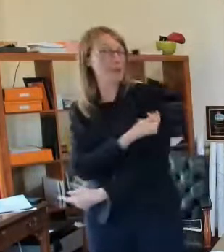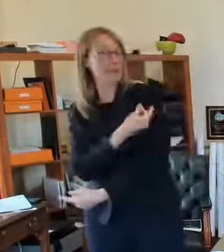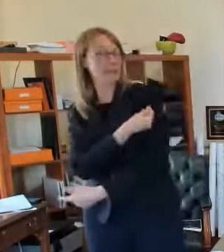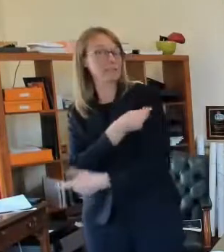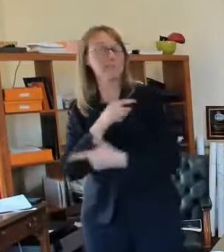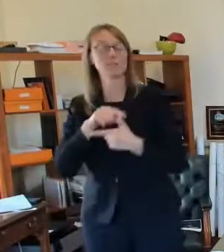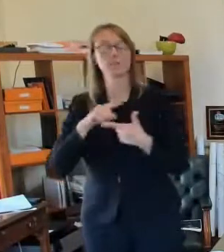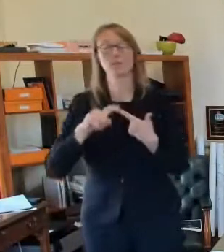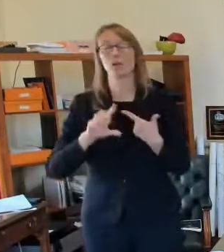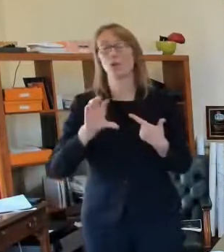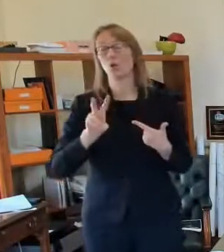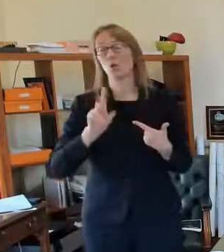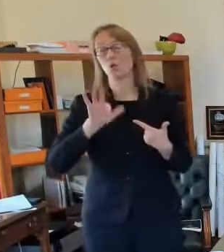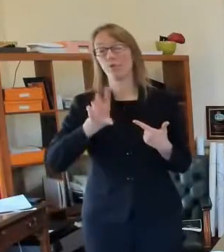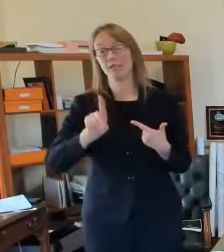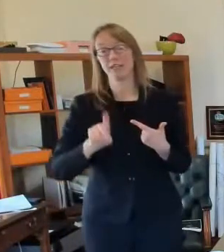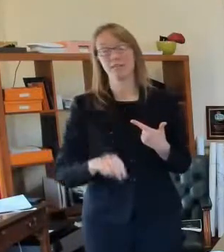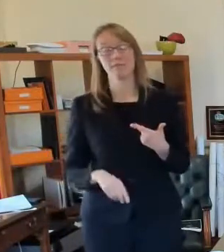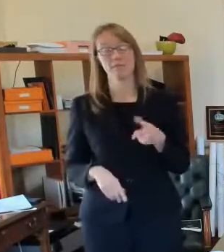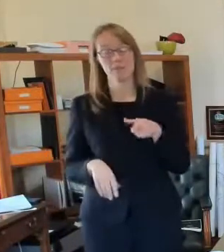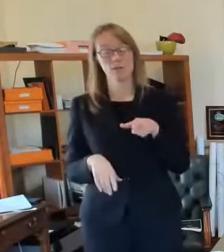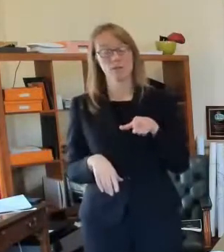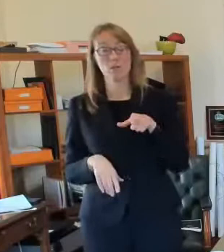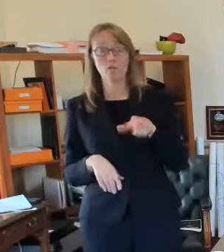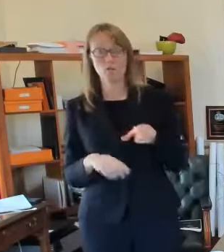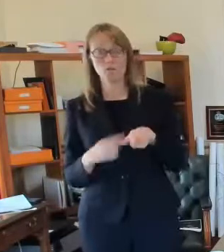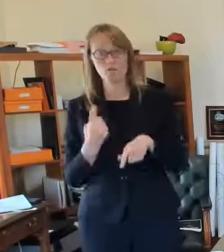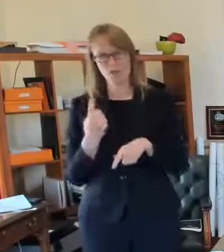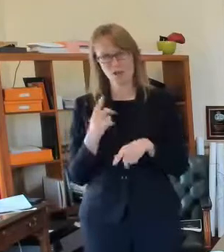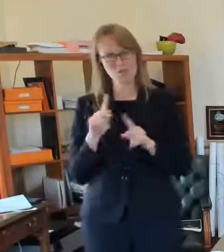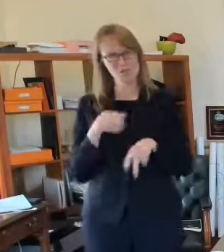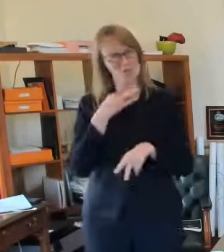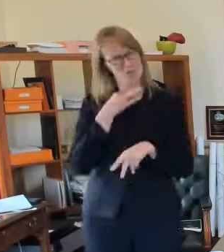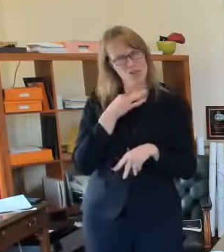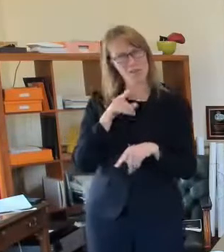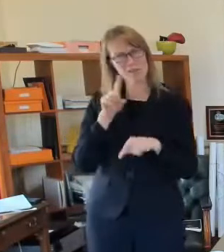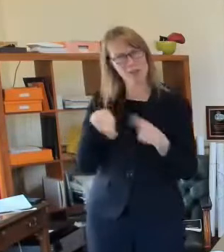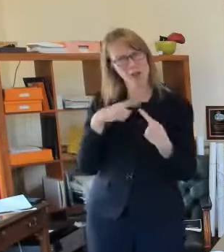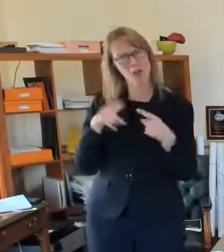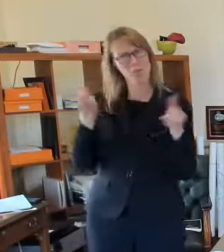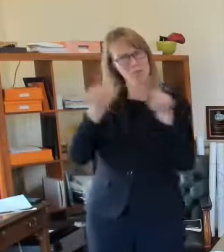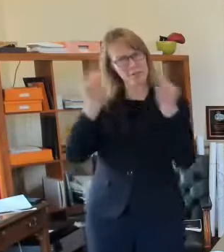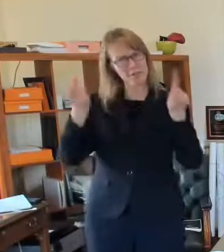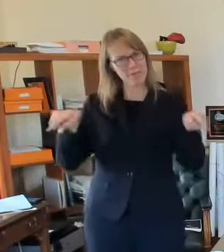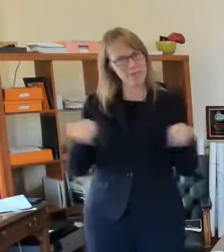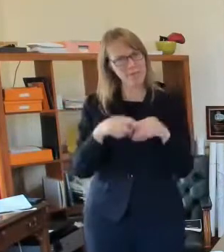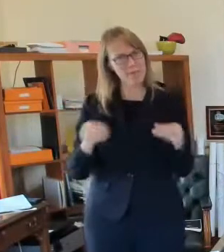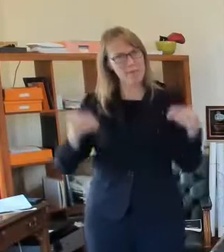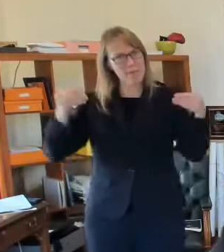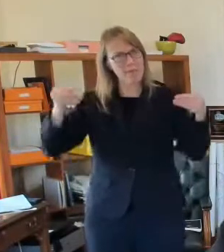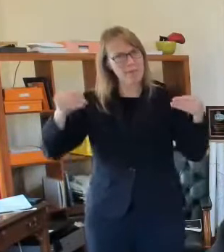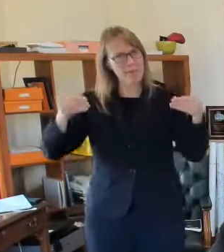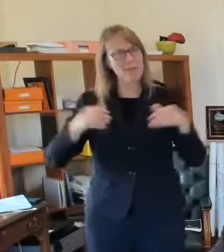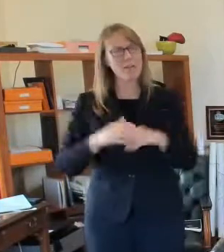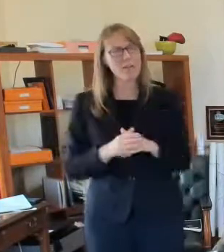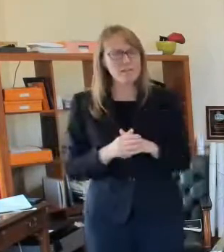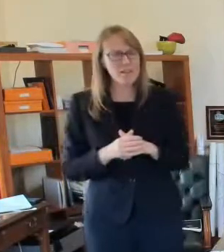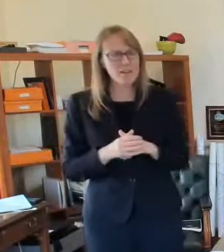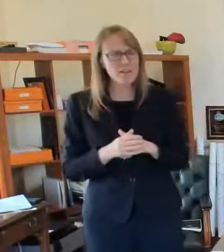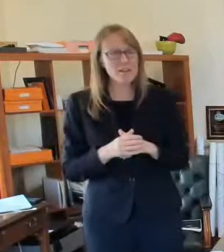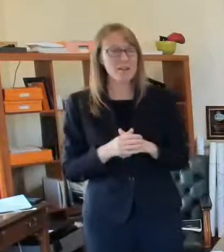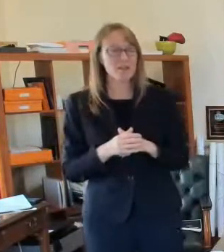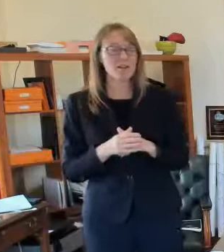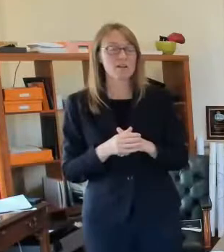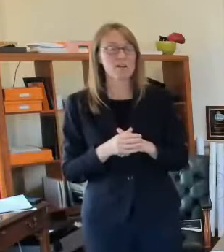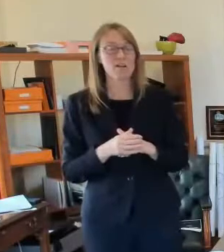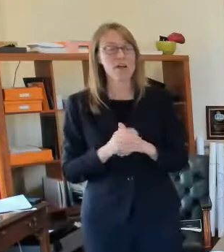maybe he's referring to the chart you showed but had a question about the graph suggesting did we not have as bad of a thanksgiving as